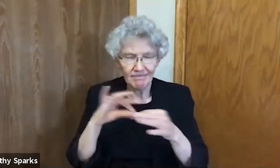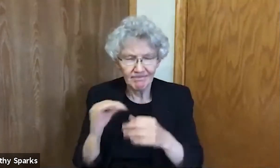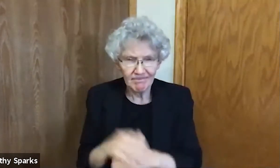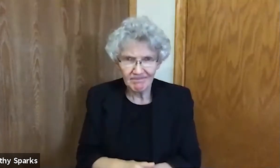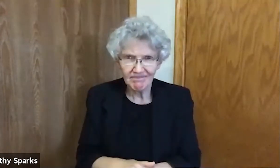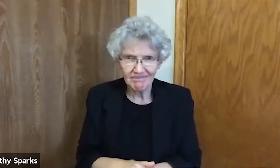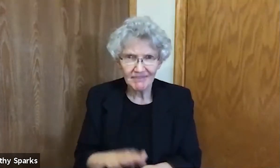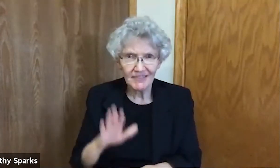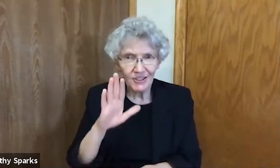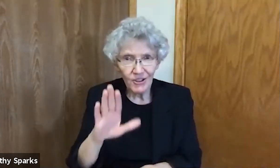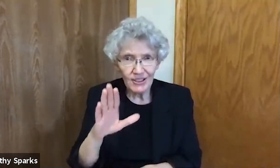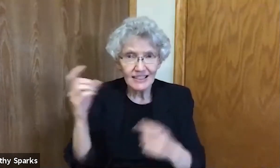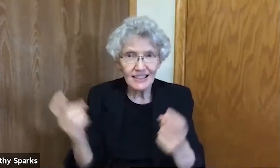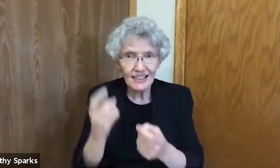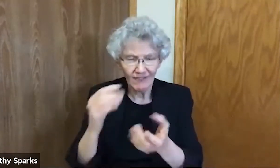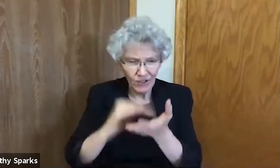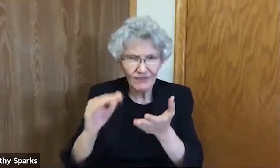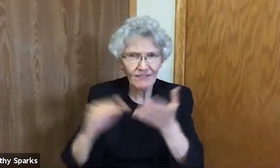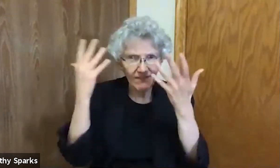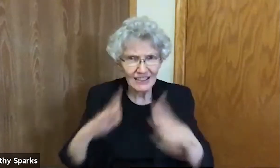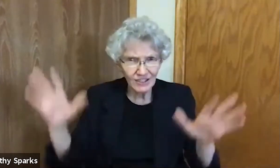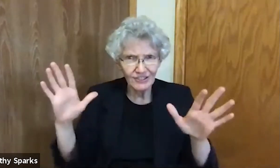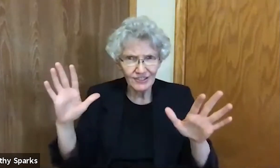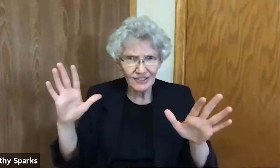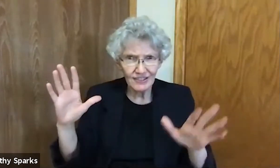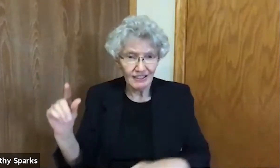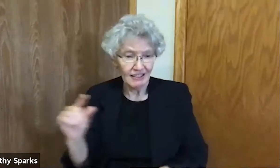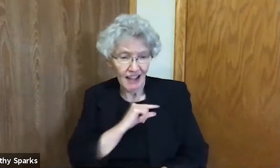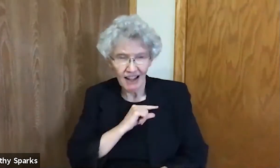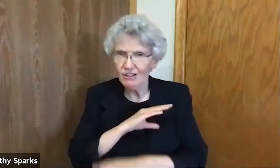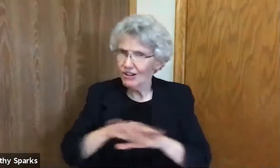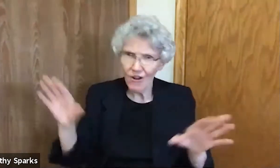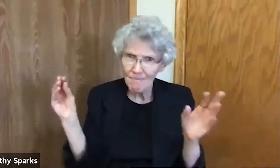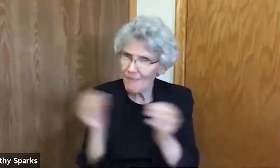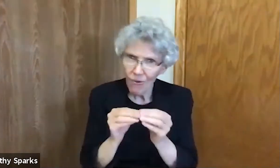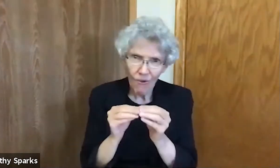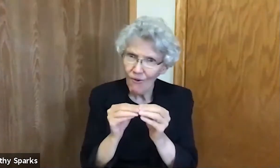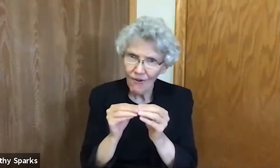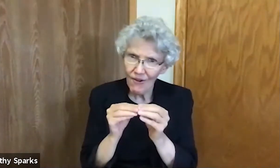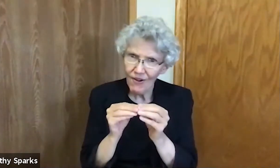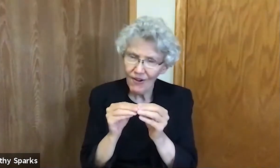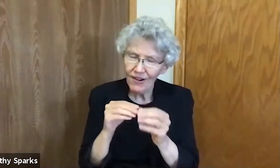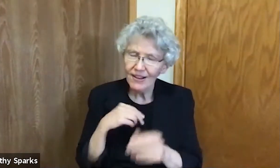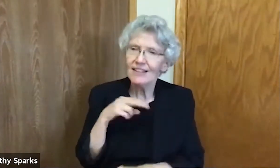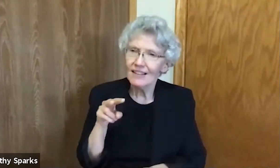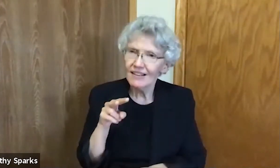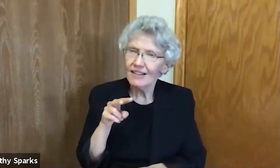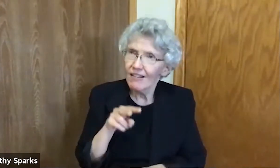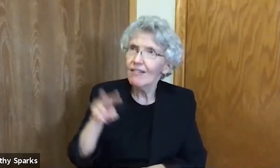It touched my lips with the hot coal and said, this has touched your lips. Your sins are forgiven. You are no longer